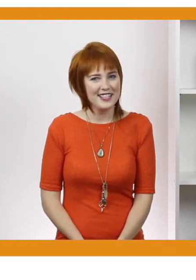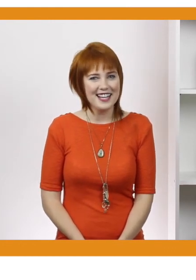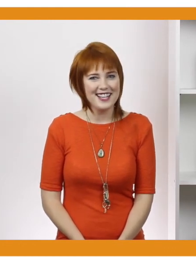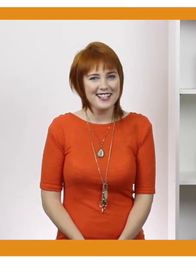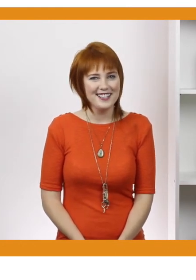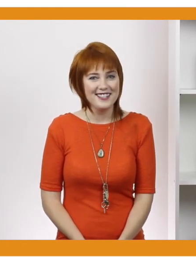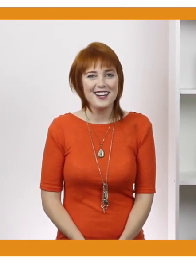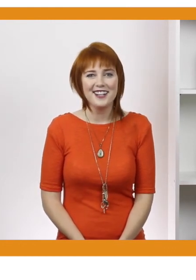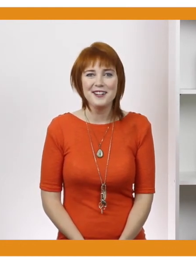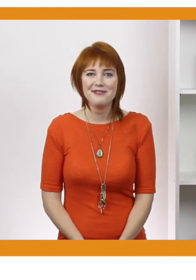NotAnExactScience.com.